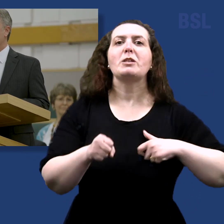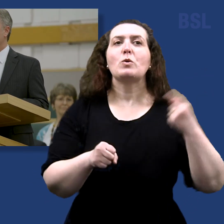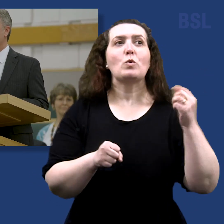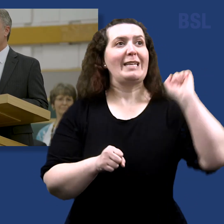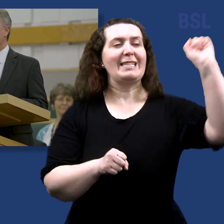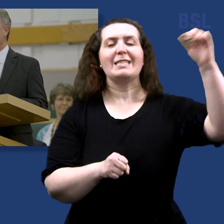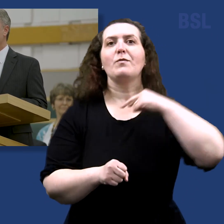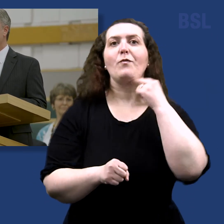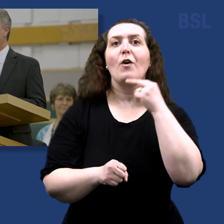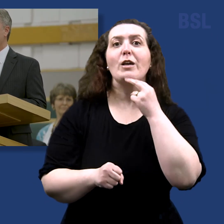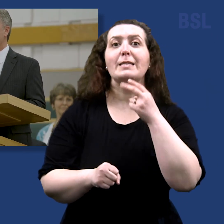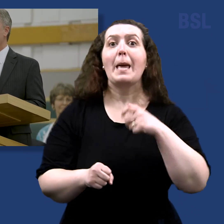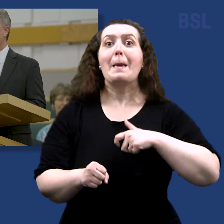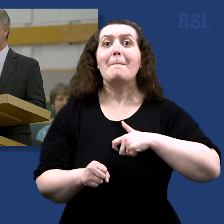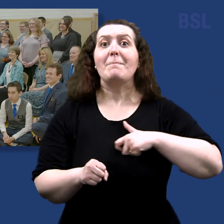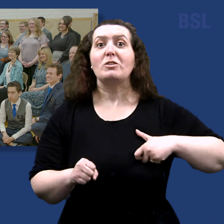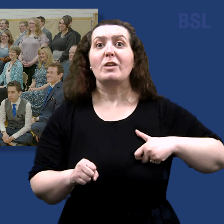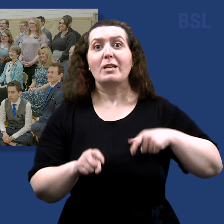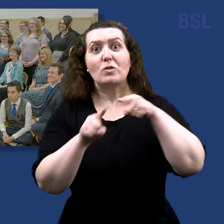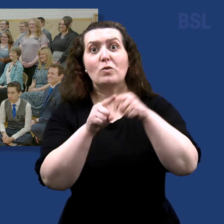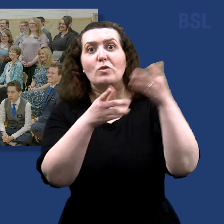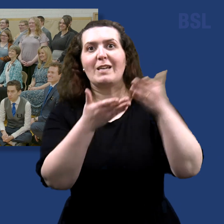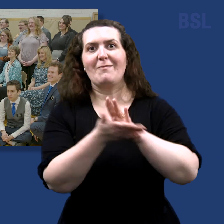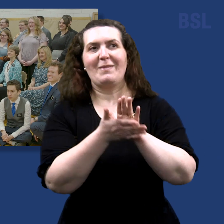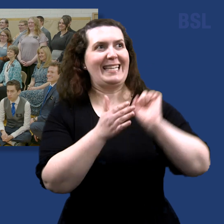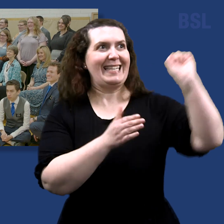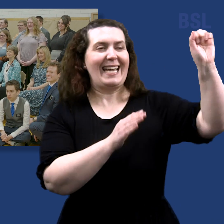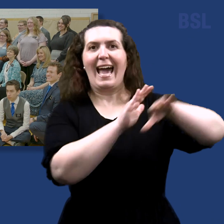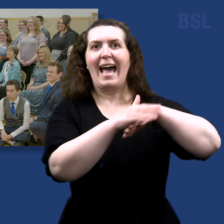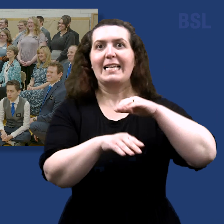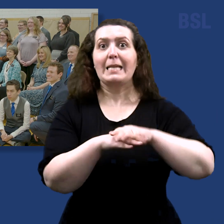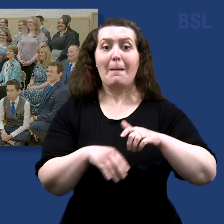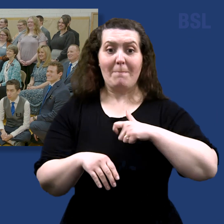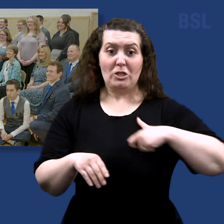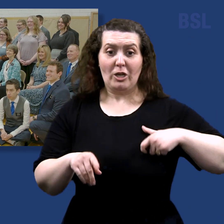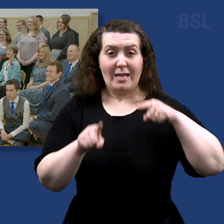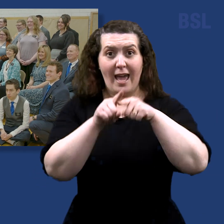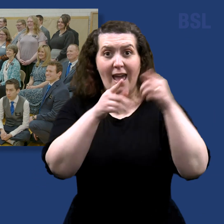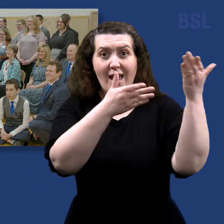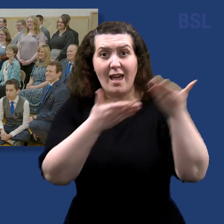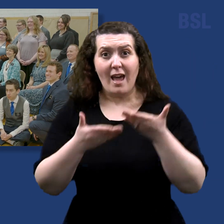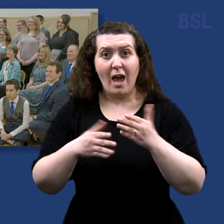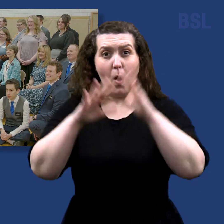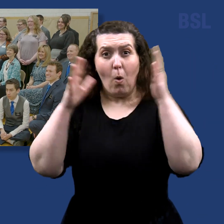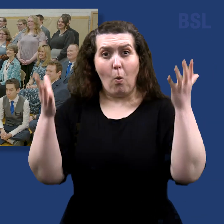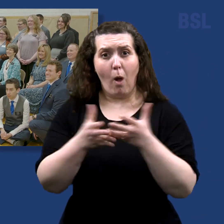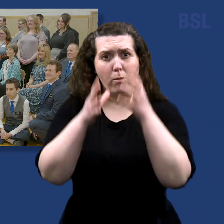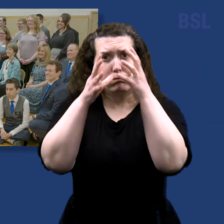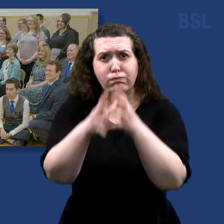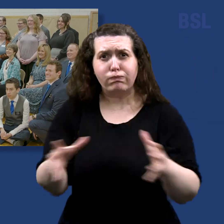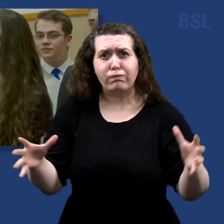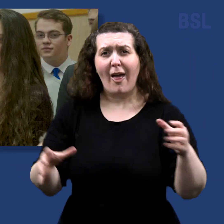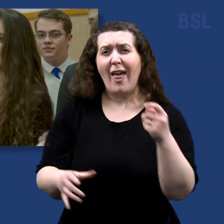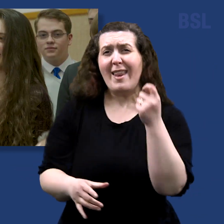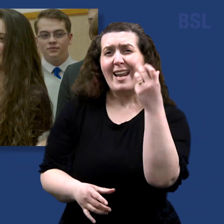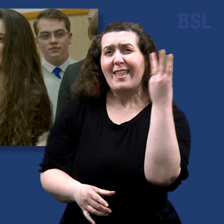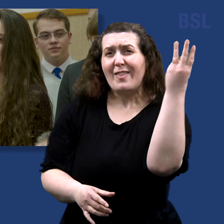service missionaries are his hands. The number of service missionaries worldwide has grown to nearly 3,000 in 34